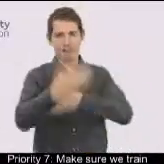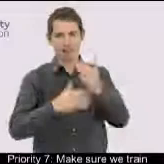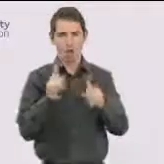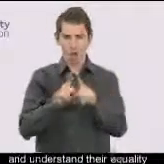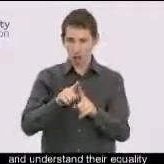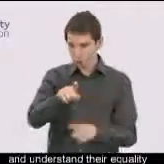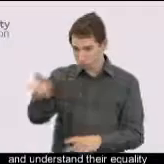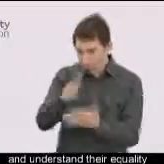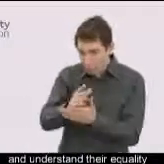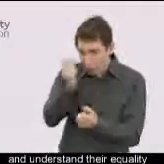human rights responsibilities.